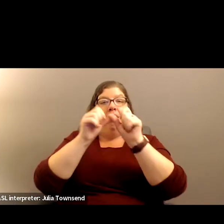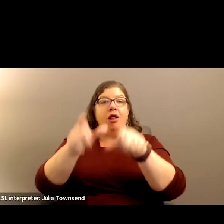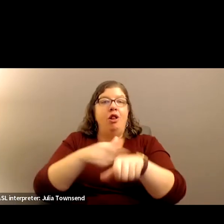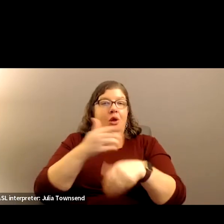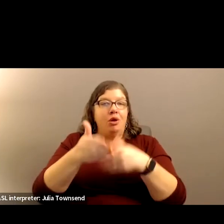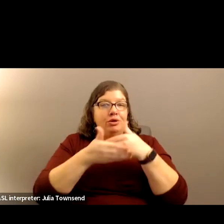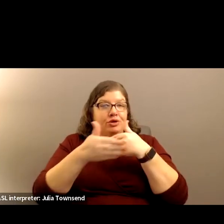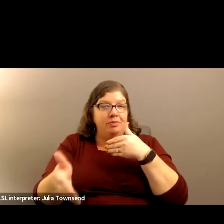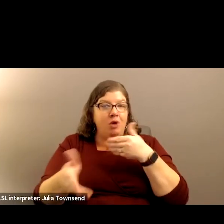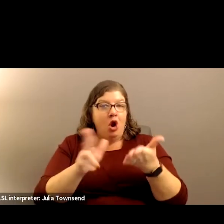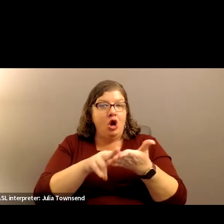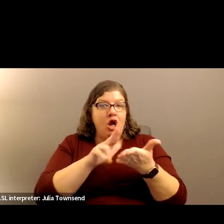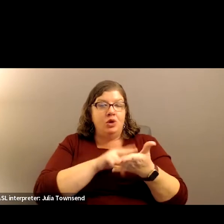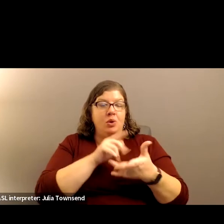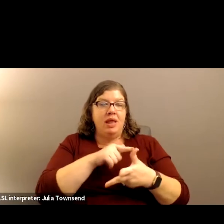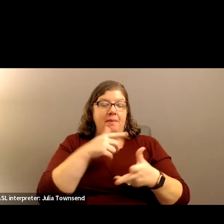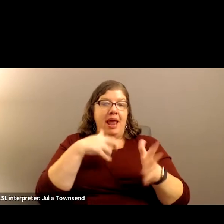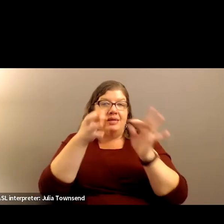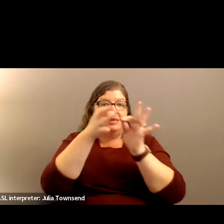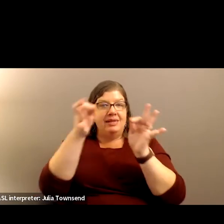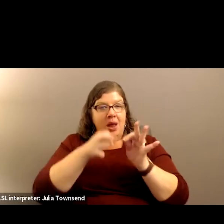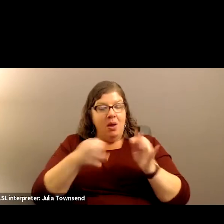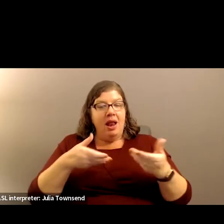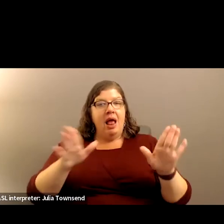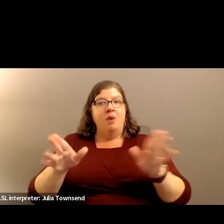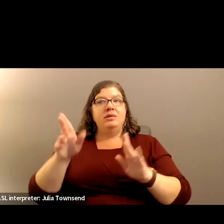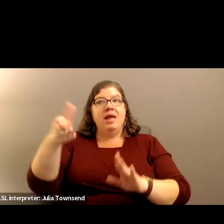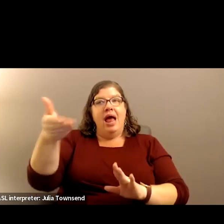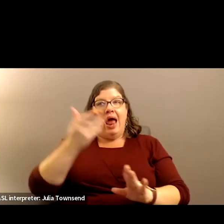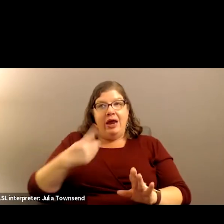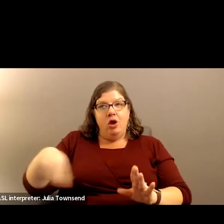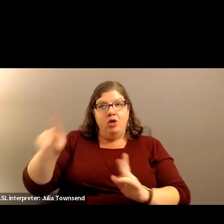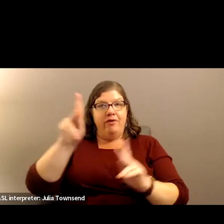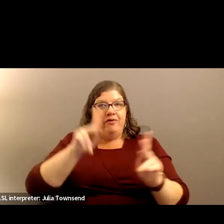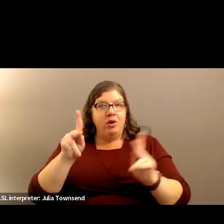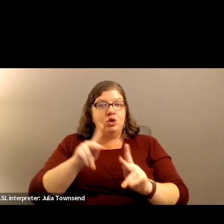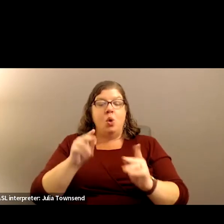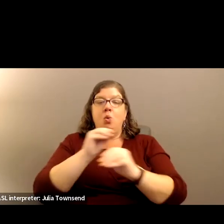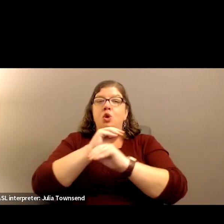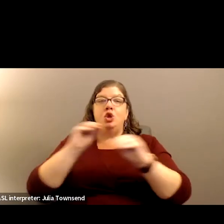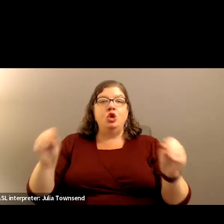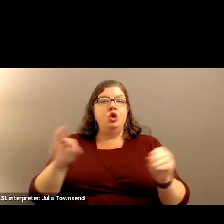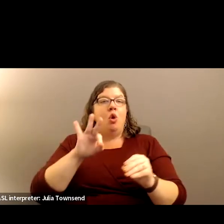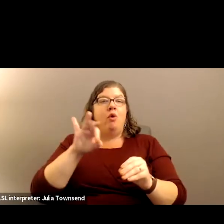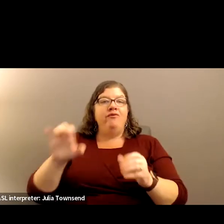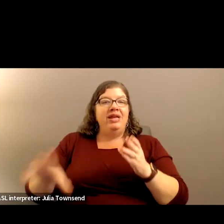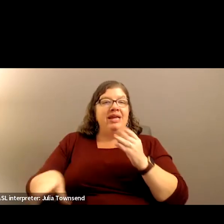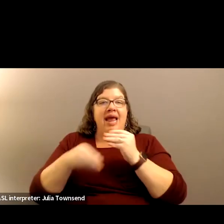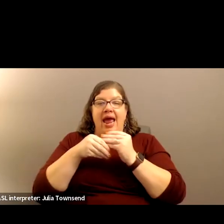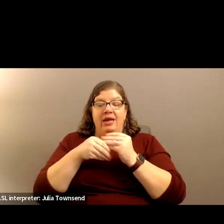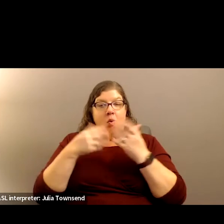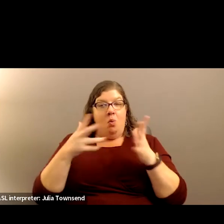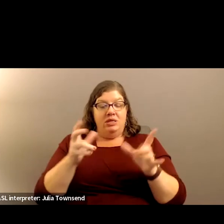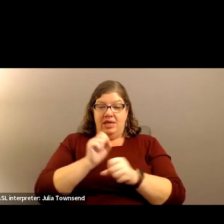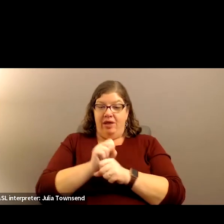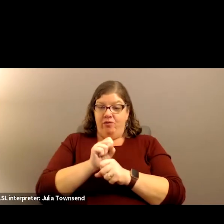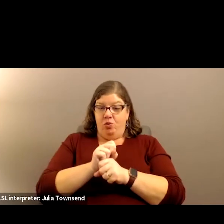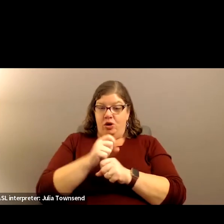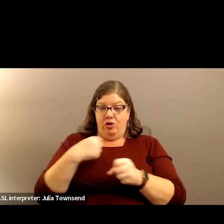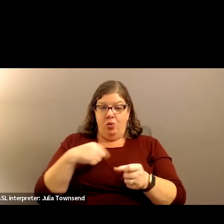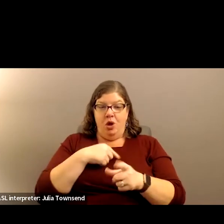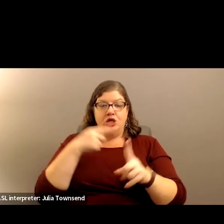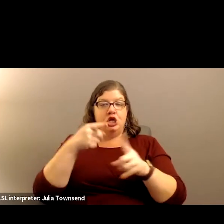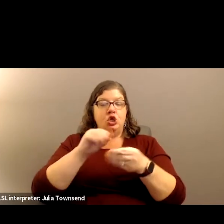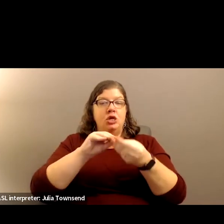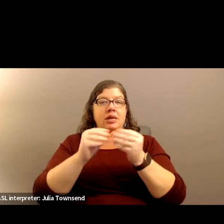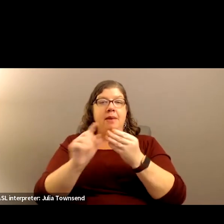So our contract with them has language that allows us to hire those folks on with no fee attached to that once they've worked for us a certain